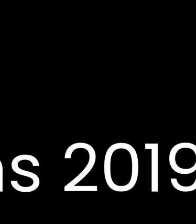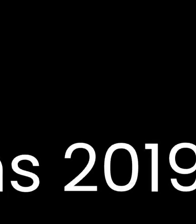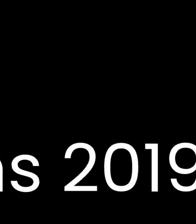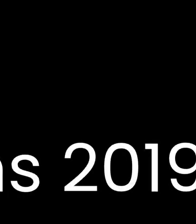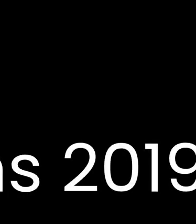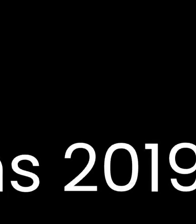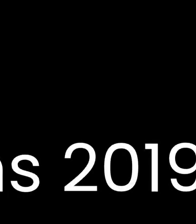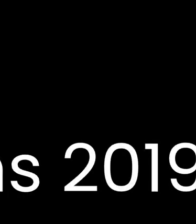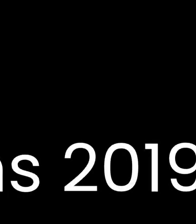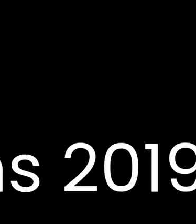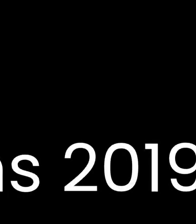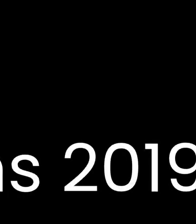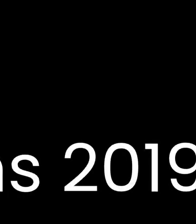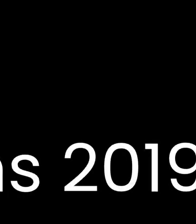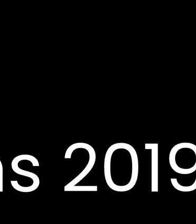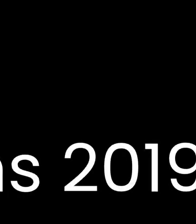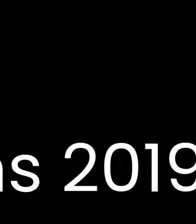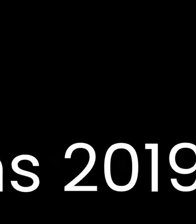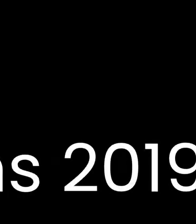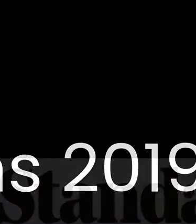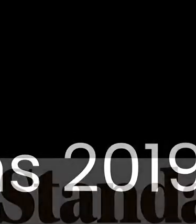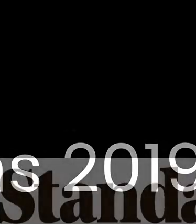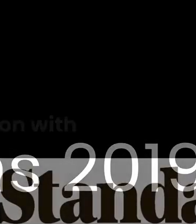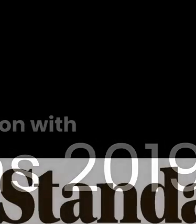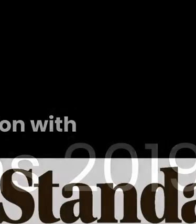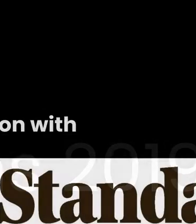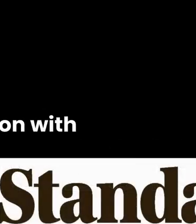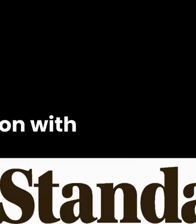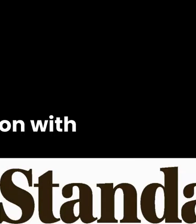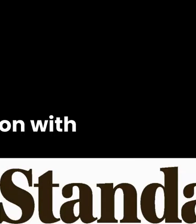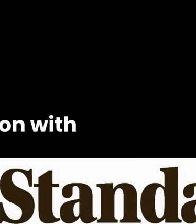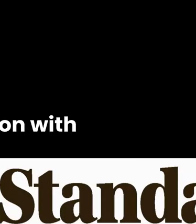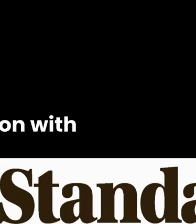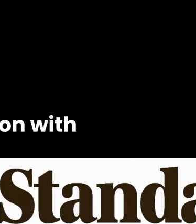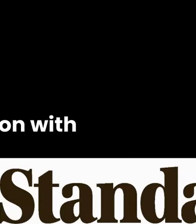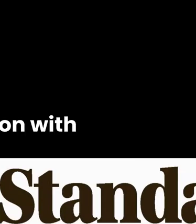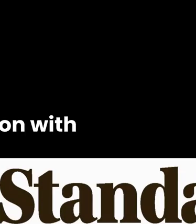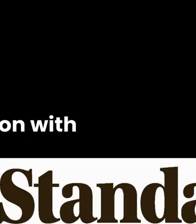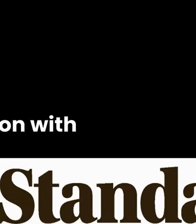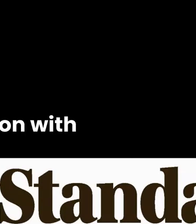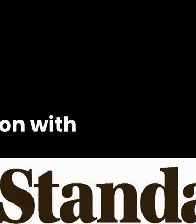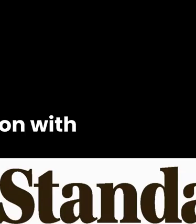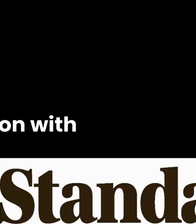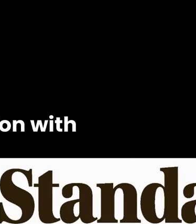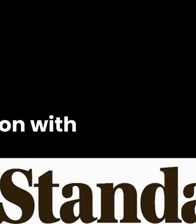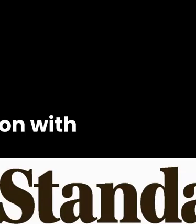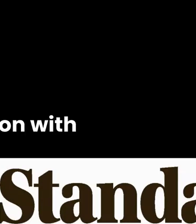Elections 2019 on Manua 2 People's Radio. Te reo irirangi o ngatangata o Manua 2.